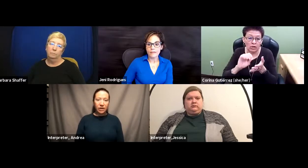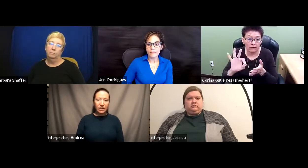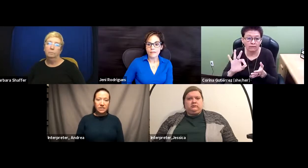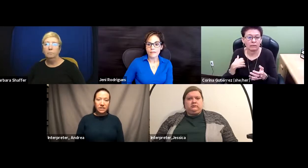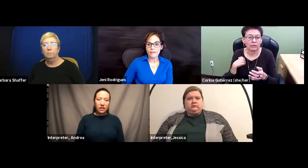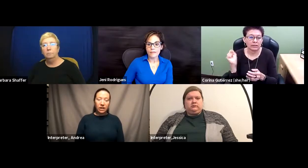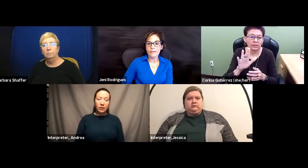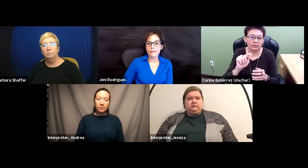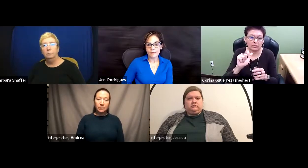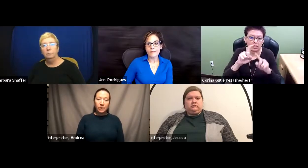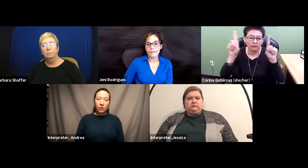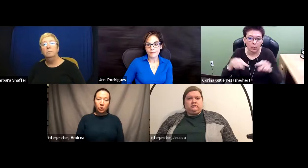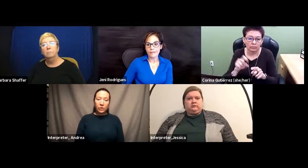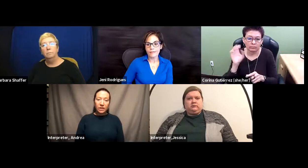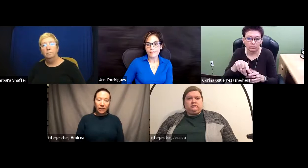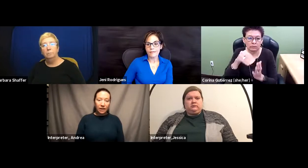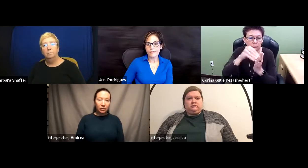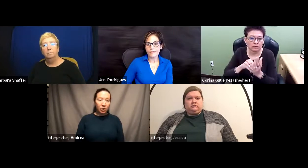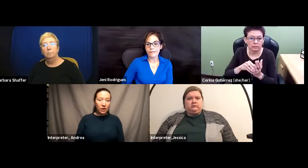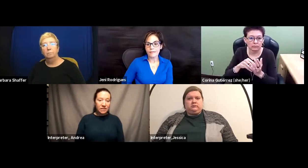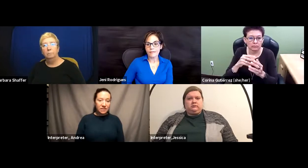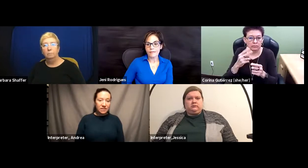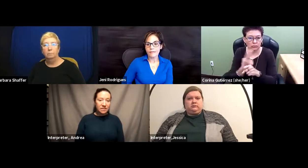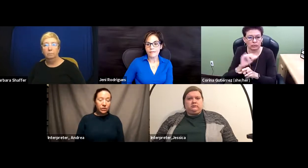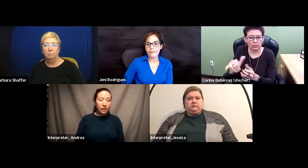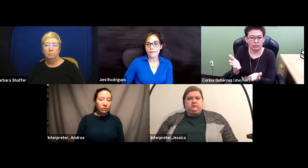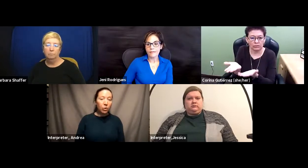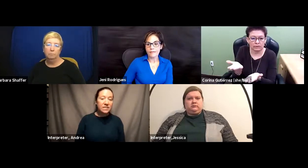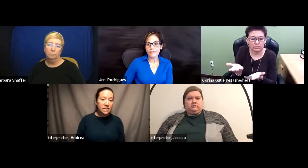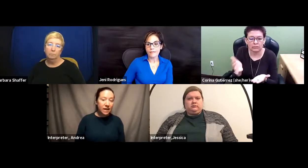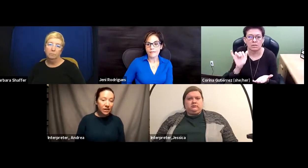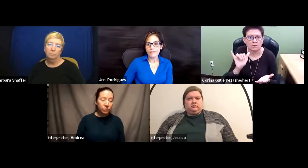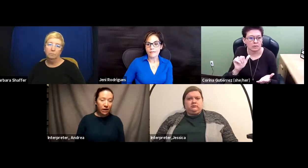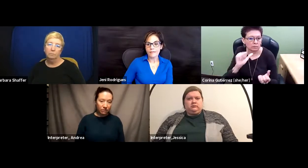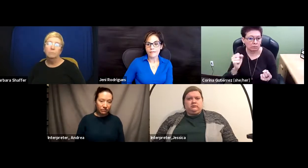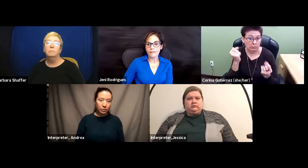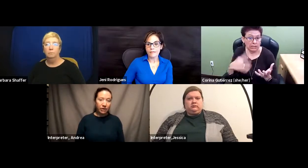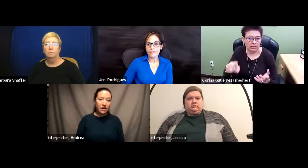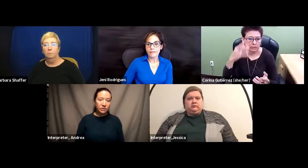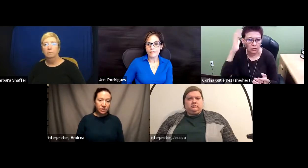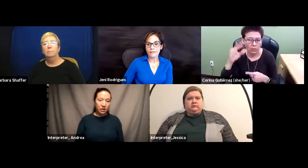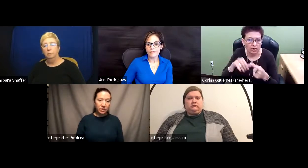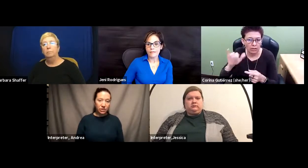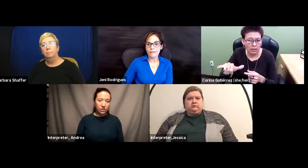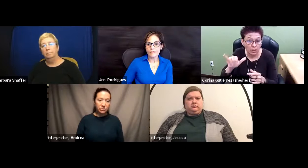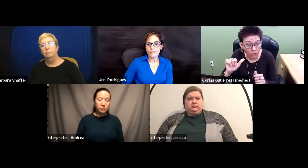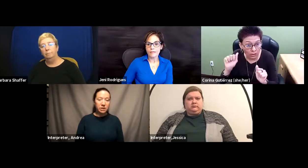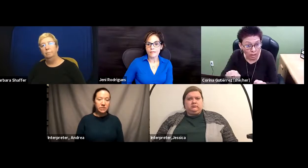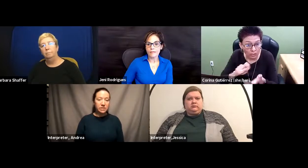that you can request a tax write-off for providing those accommodations, which many business